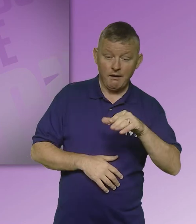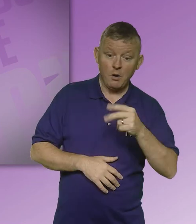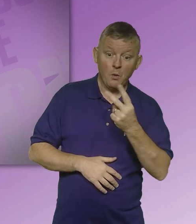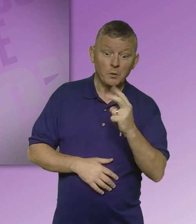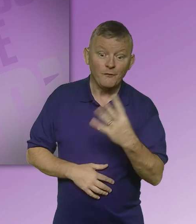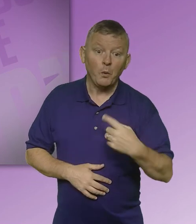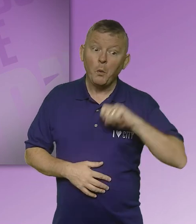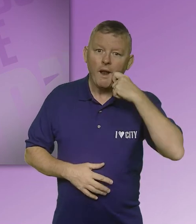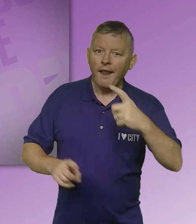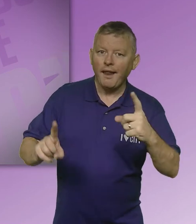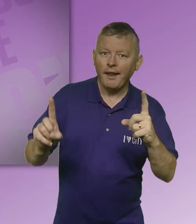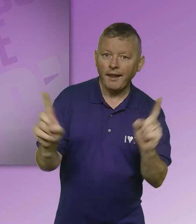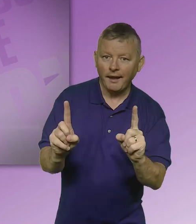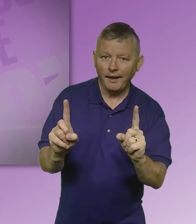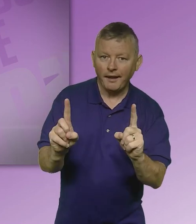By 2024 we will